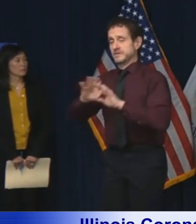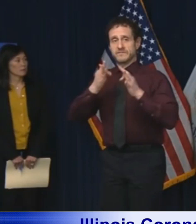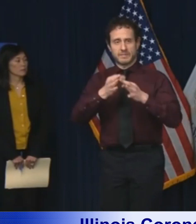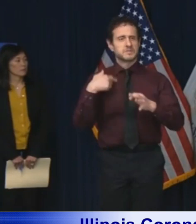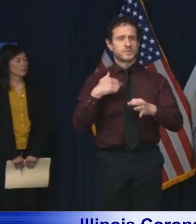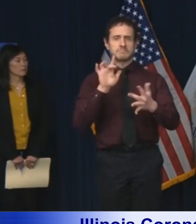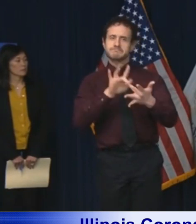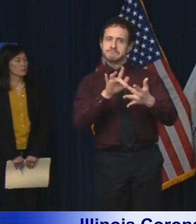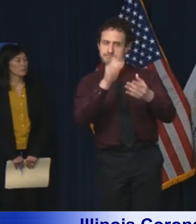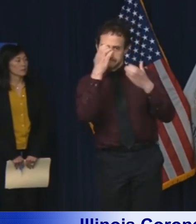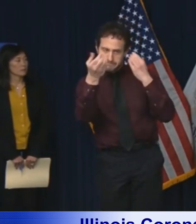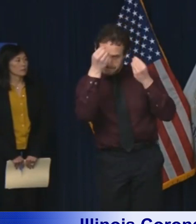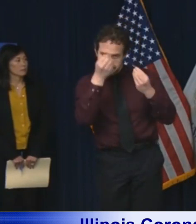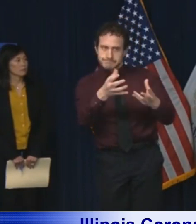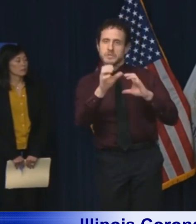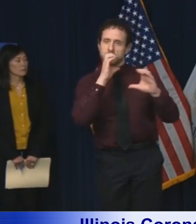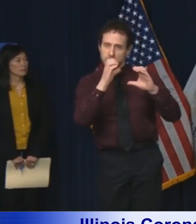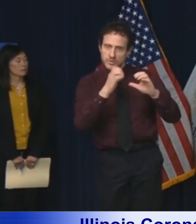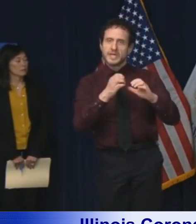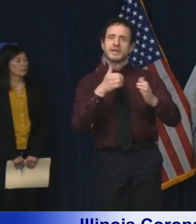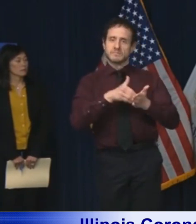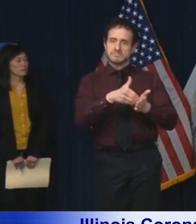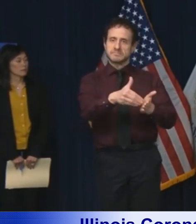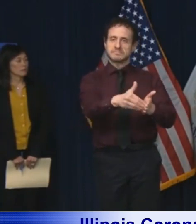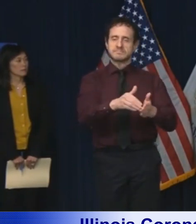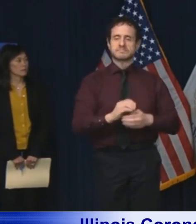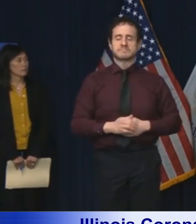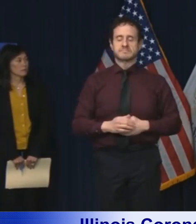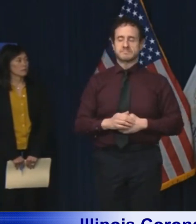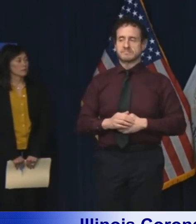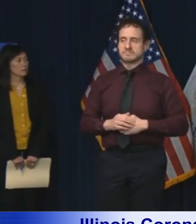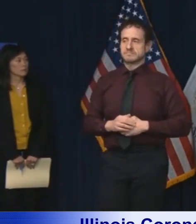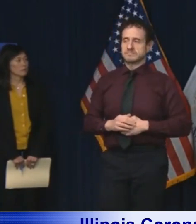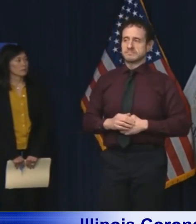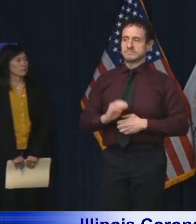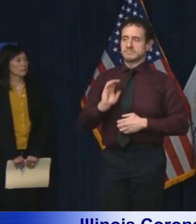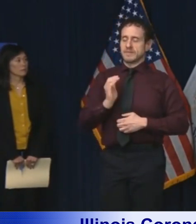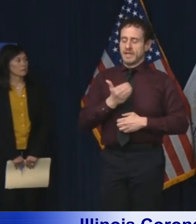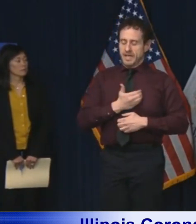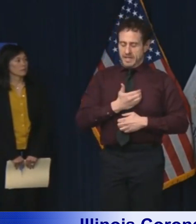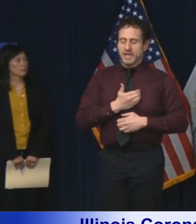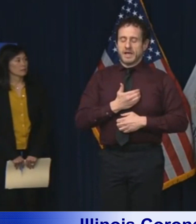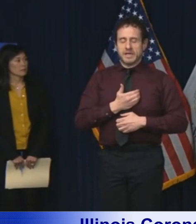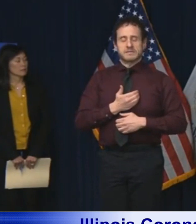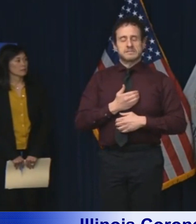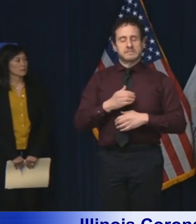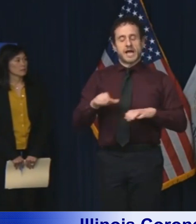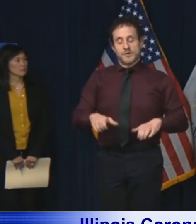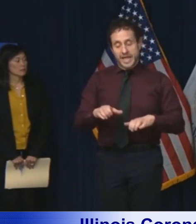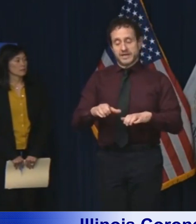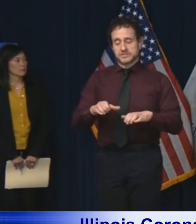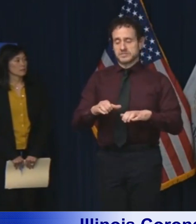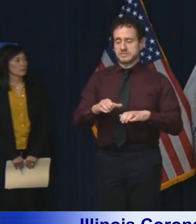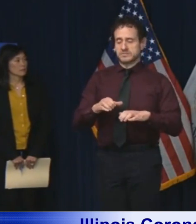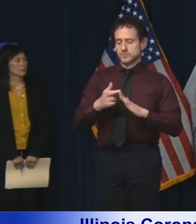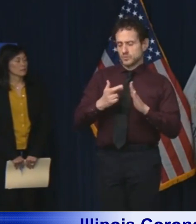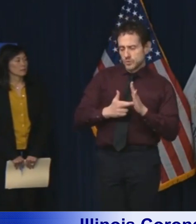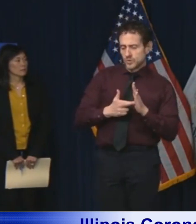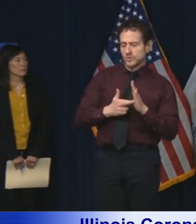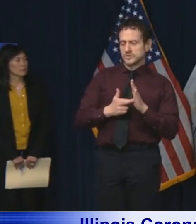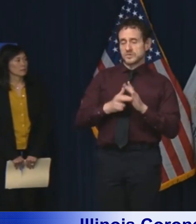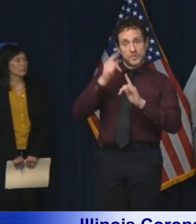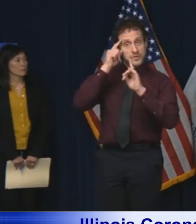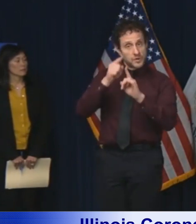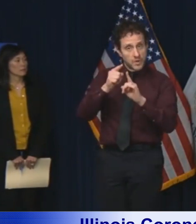All of our actions have centered around a singular focus, protecting our most vulnerable residents and doing